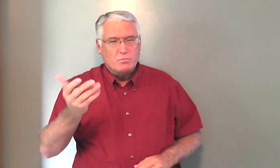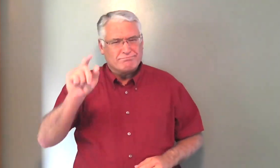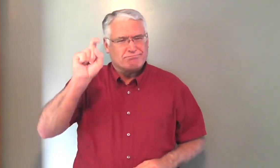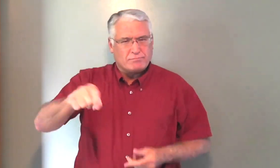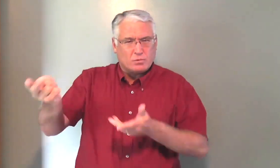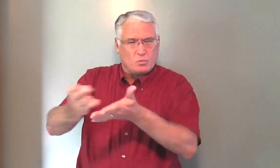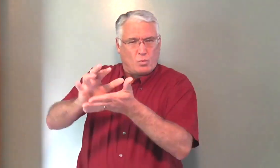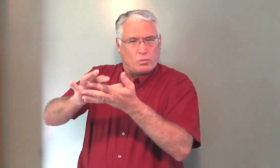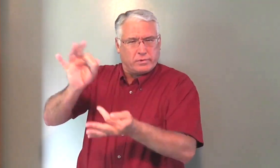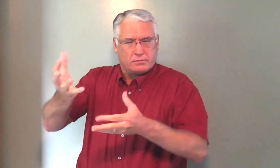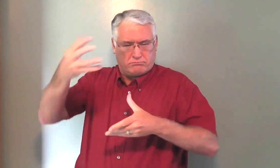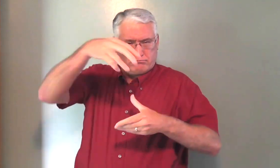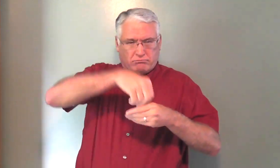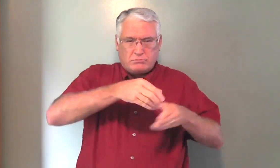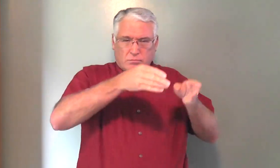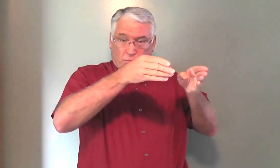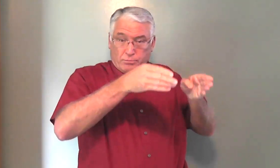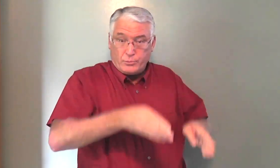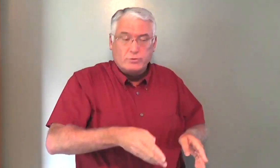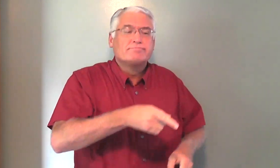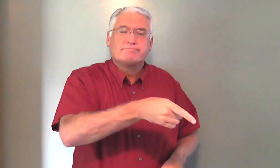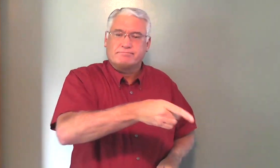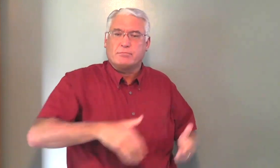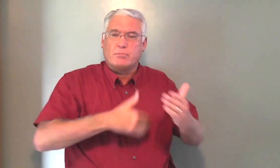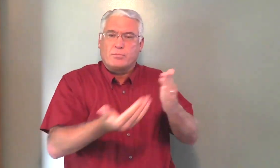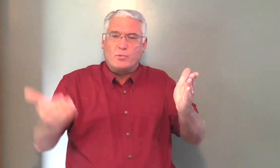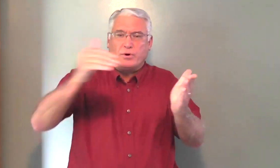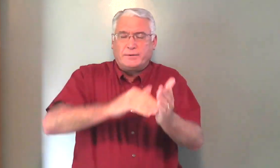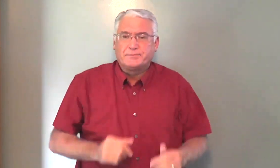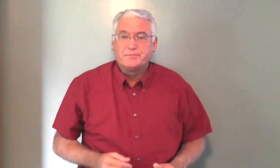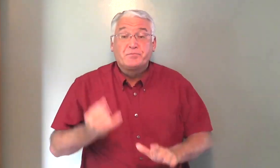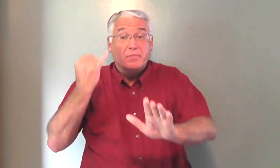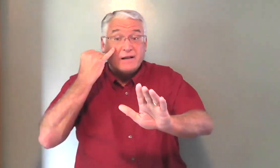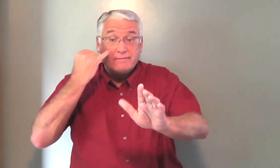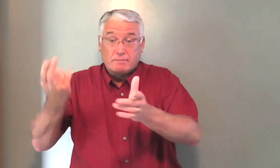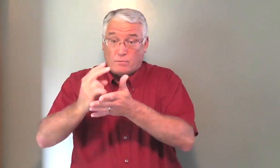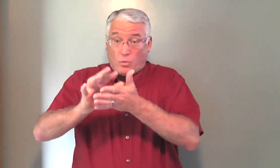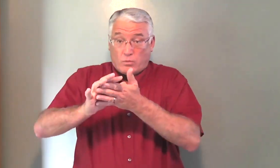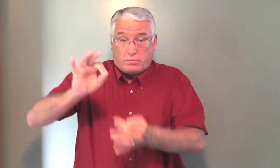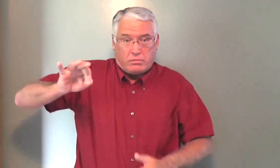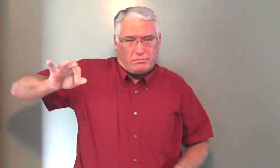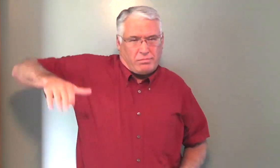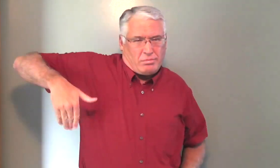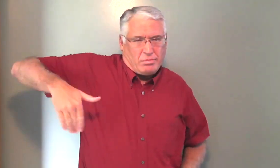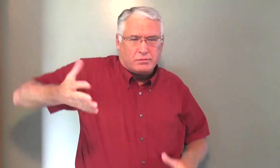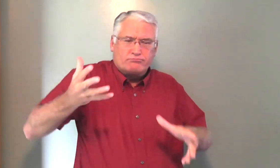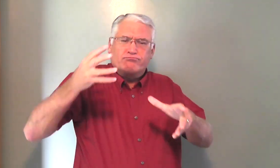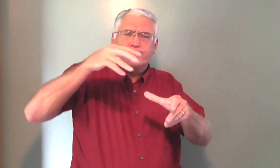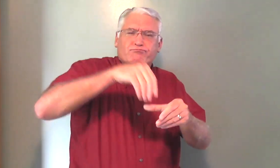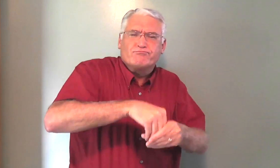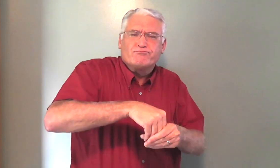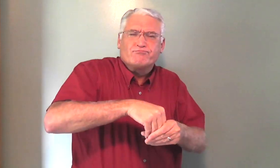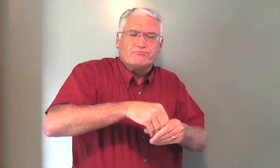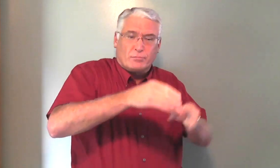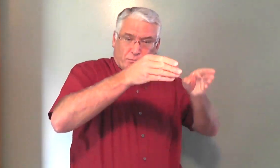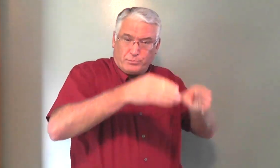So, the Holy Spirit must be involved in the person for the person to be born again. If the Holy Spirit is not involved,